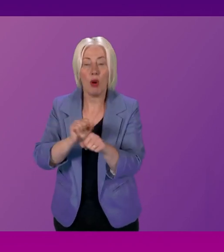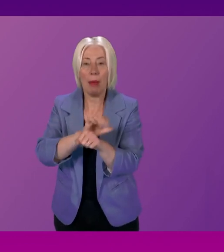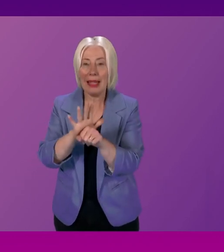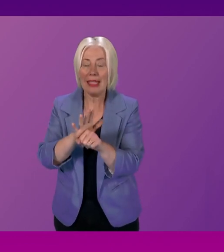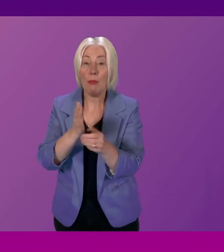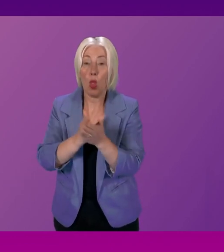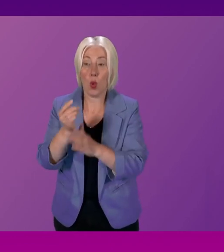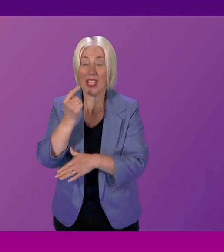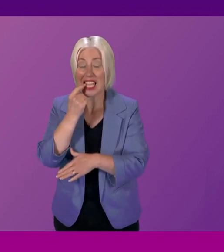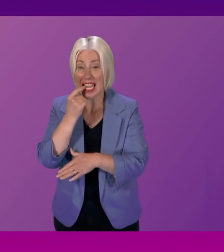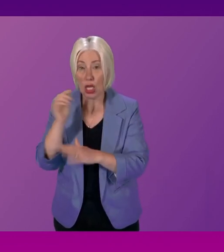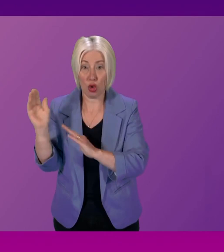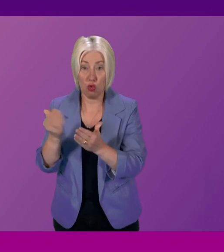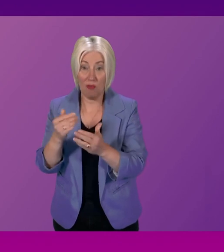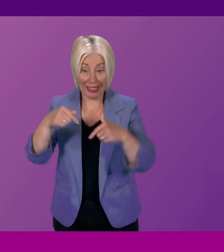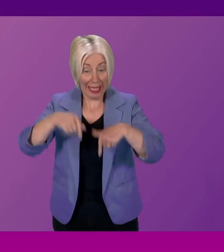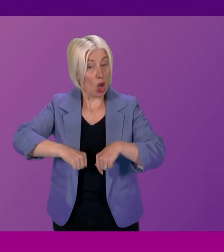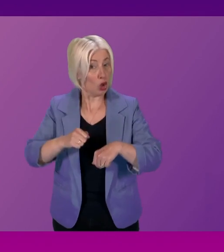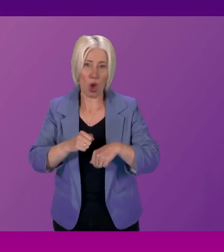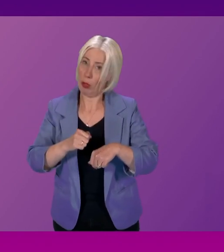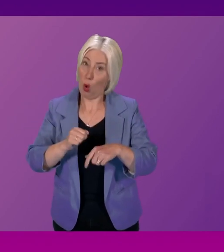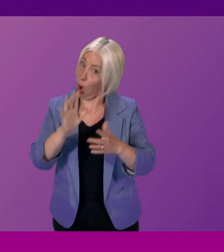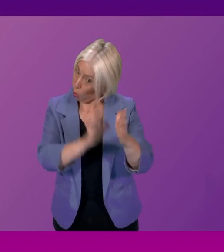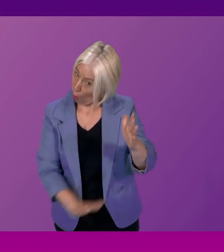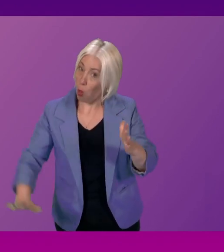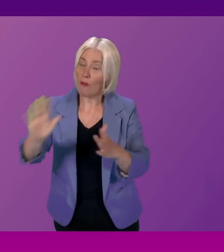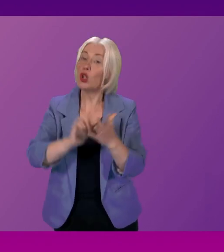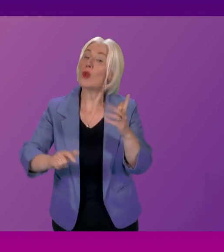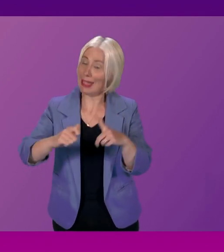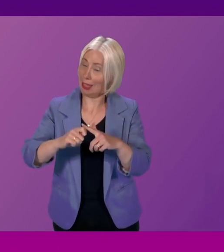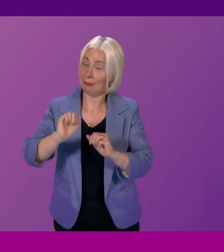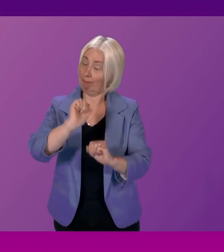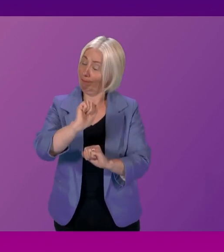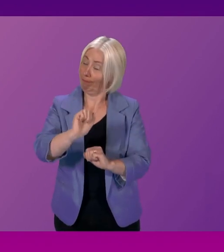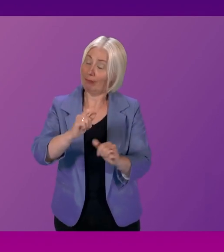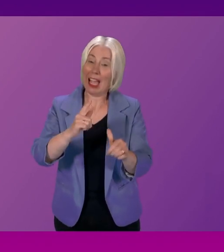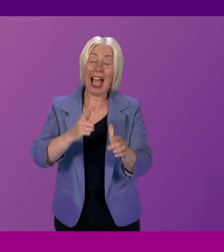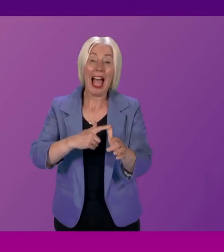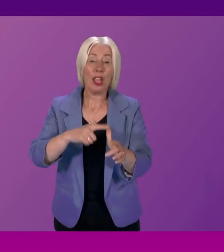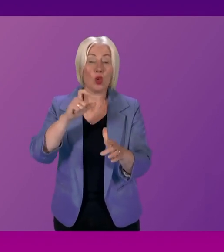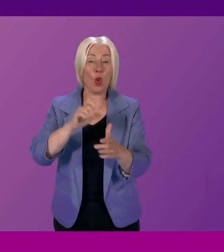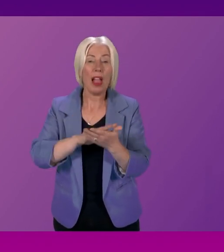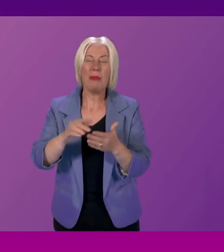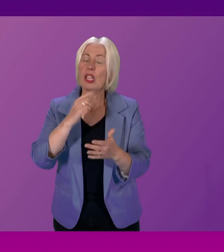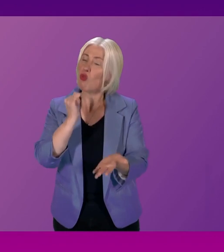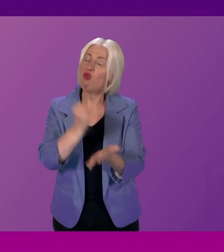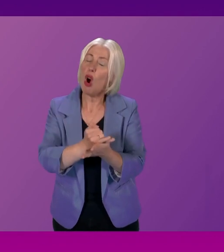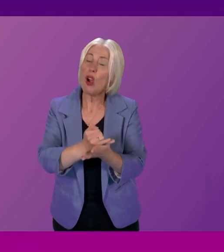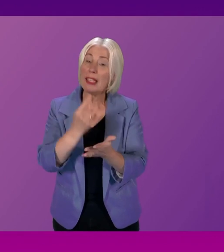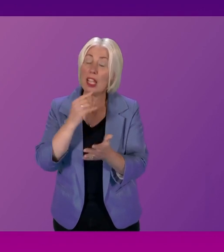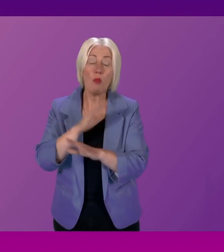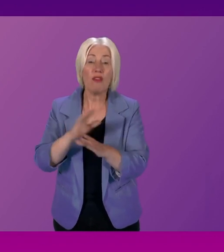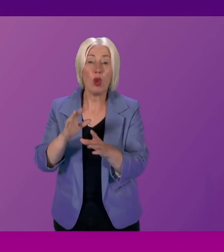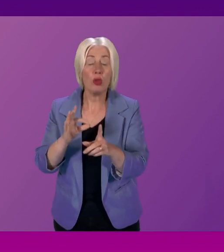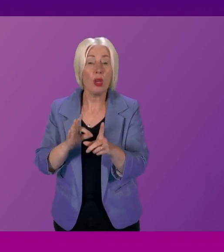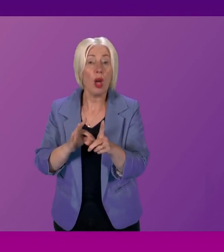services, not just here in Scotland, but right across the UK. Alex Cole-Hamilton was also incorrect in saying that we haven't made progress in relation to